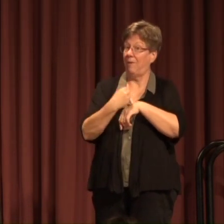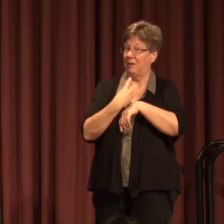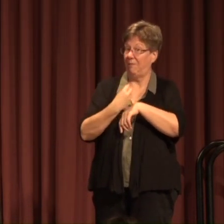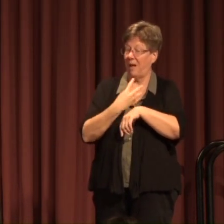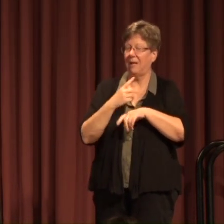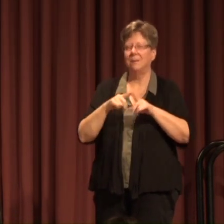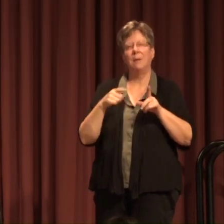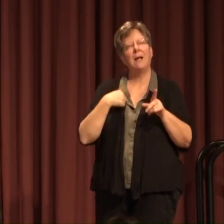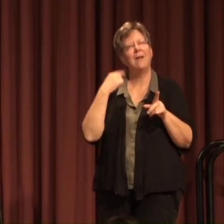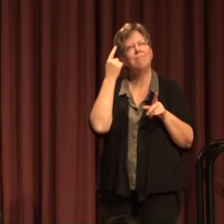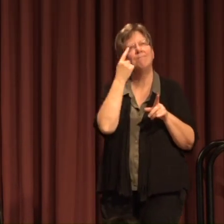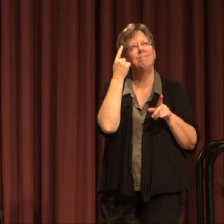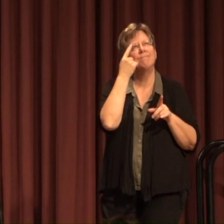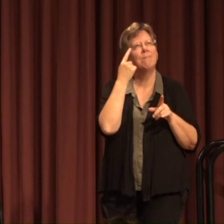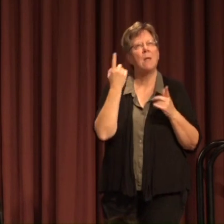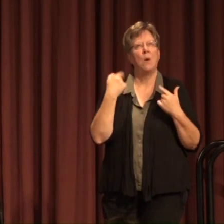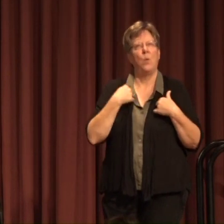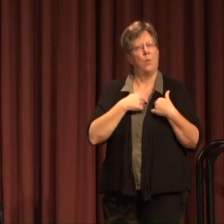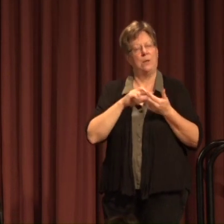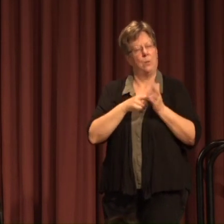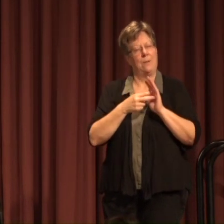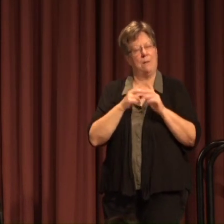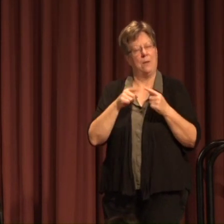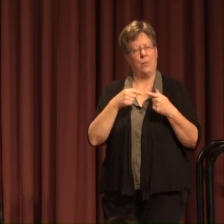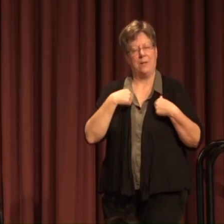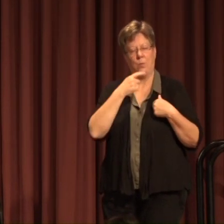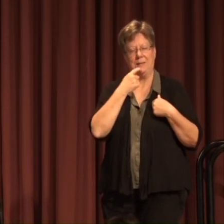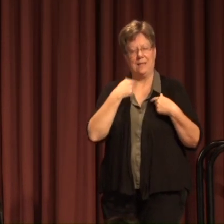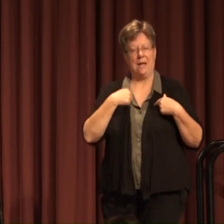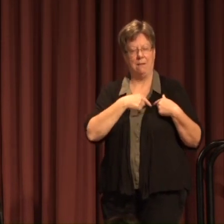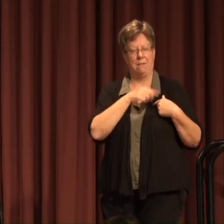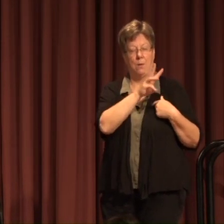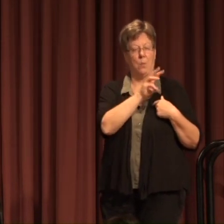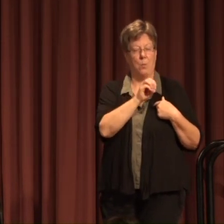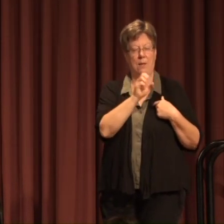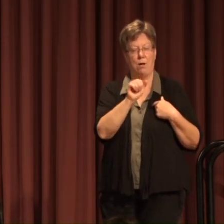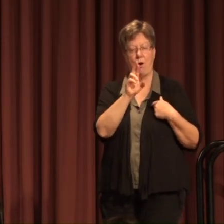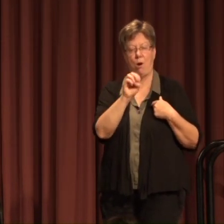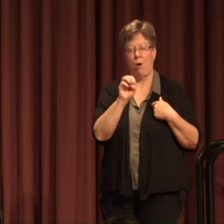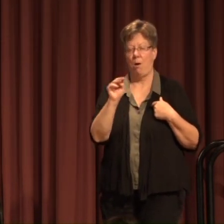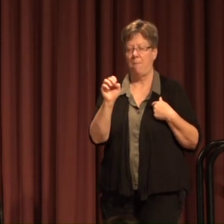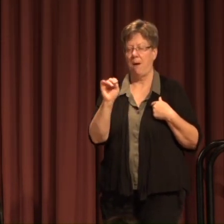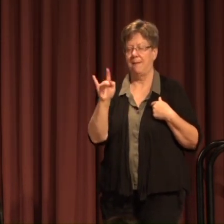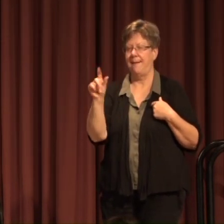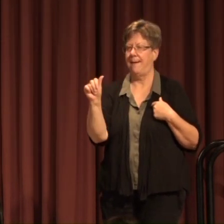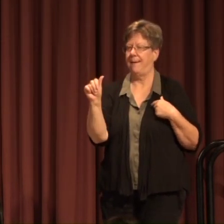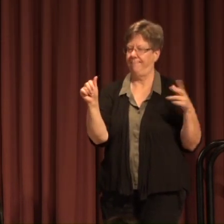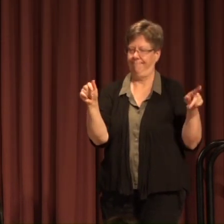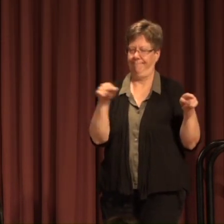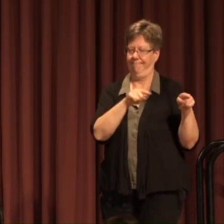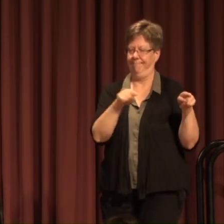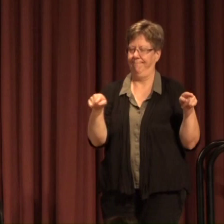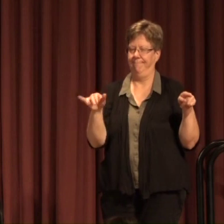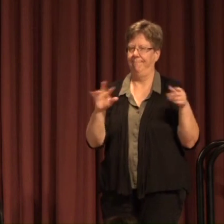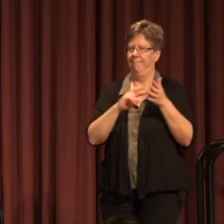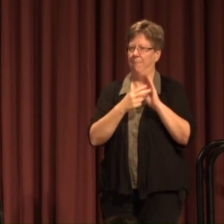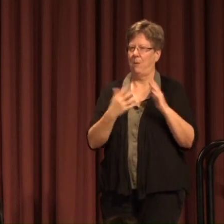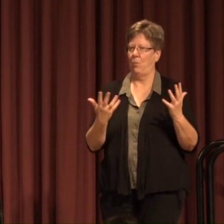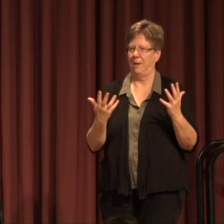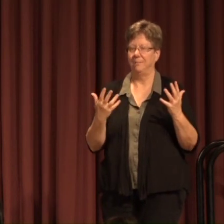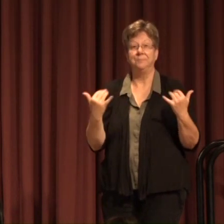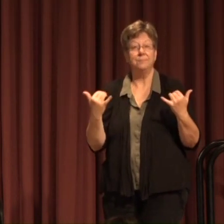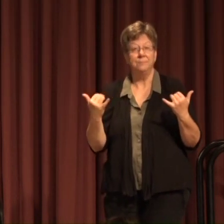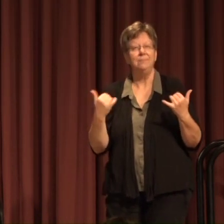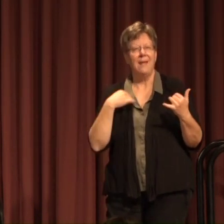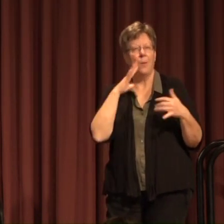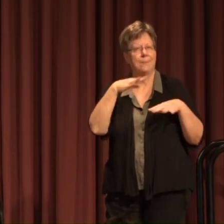have thought ever since then what do we mean when we say we are Montana So today is a bit of